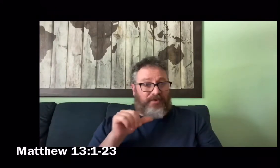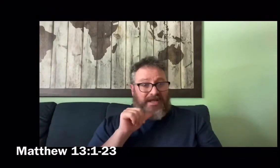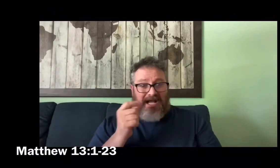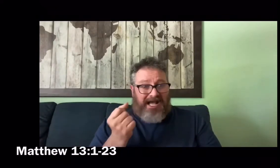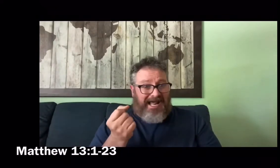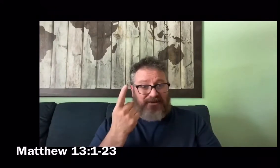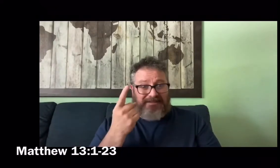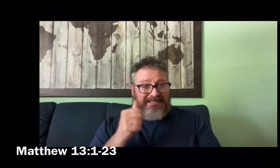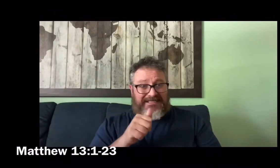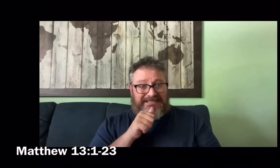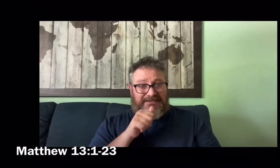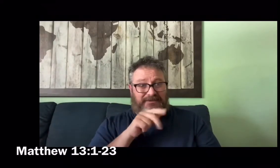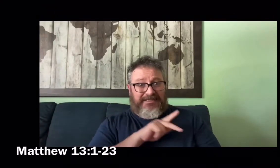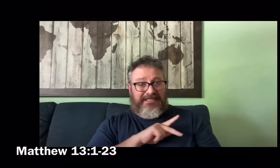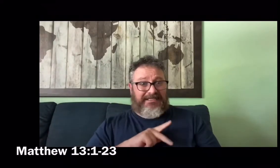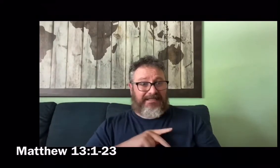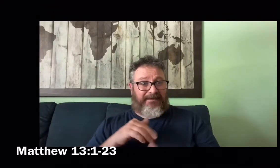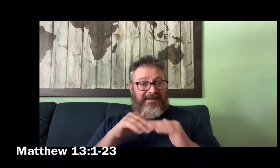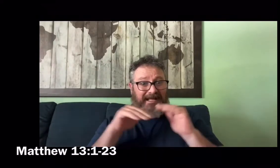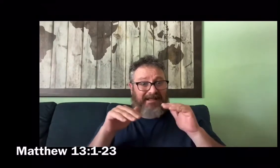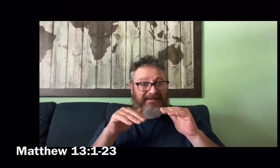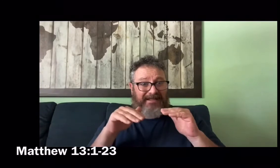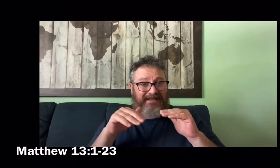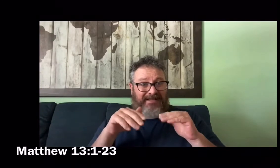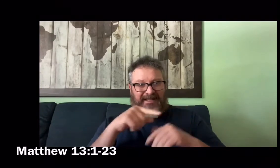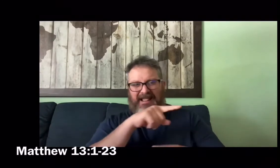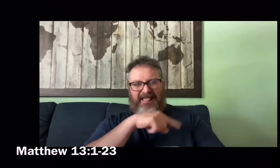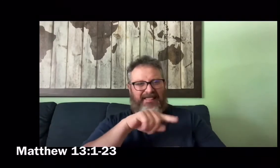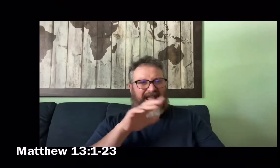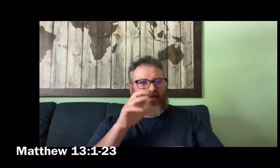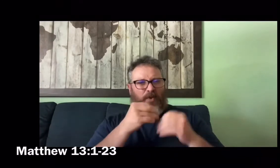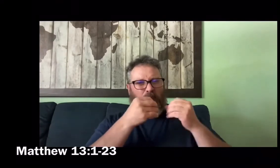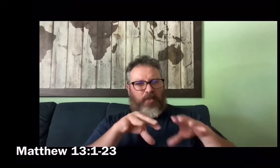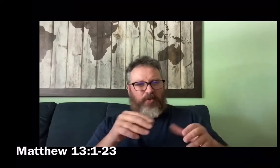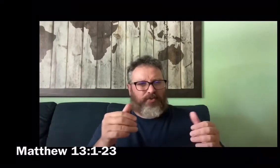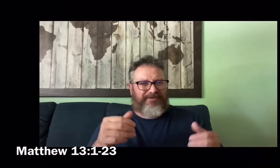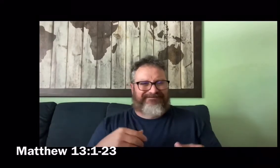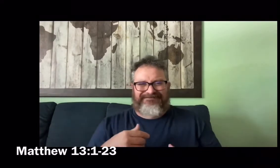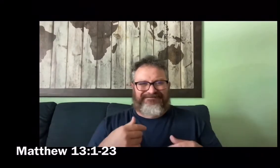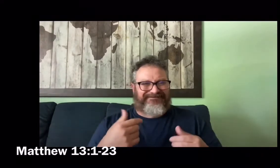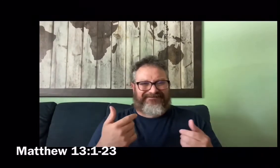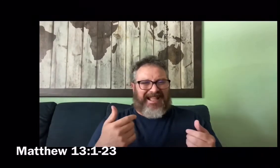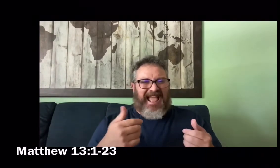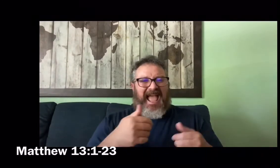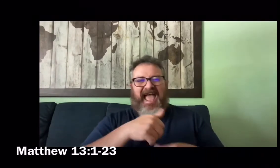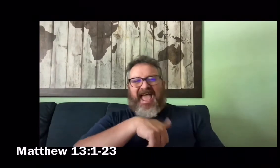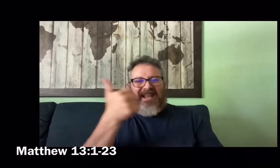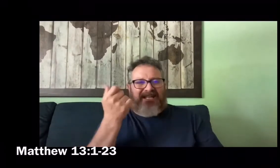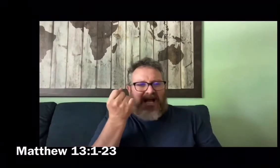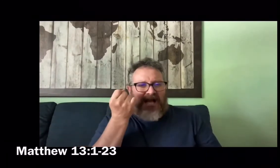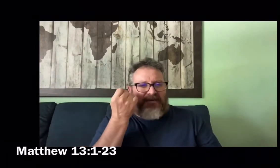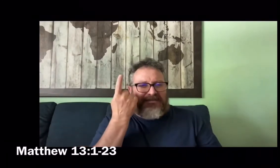From anyone who has not, even what he has will be taken away.